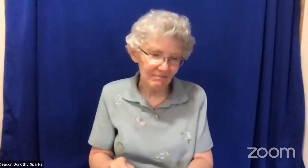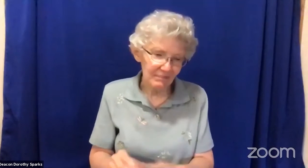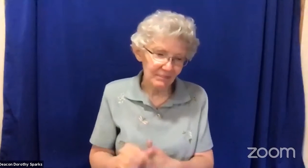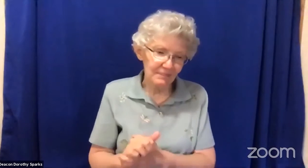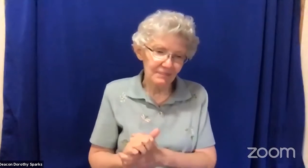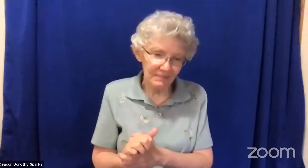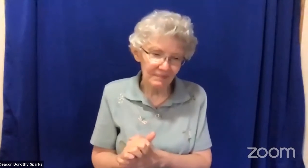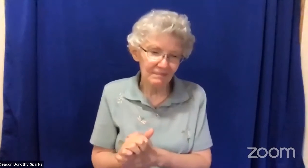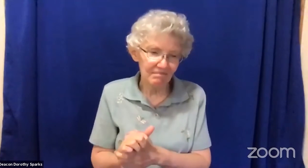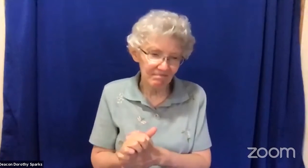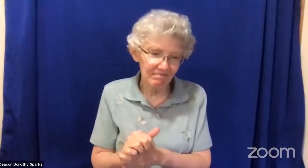then